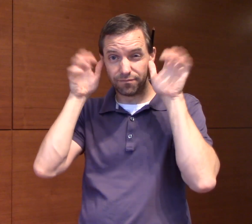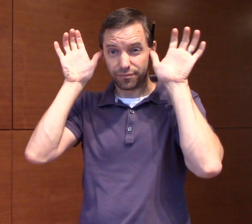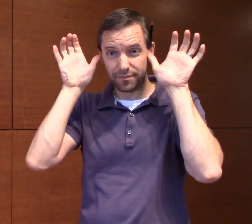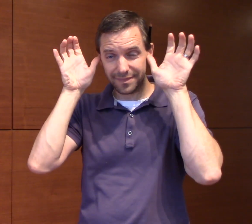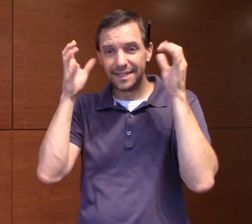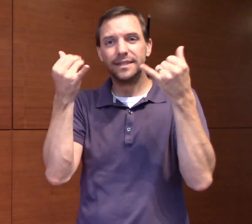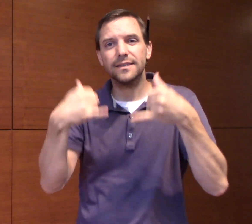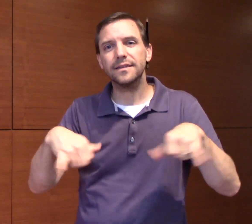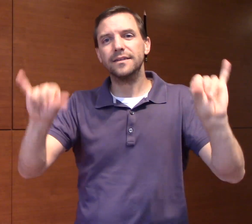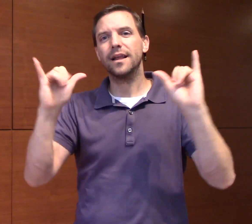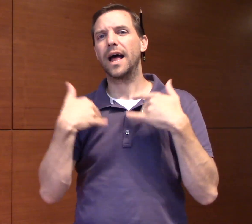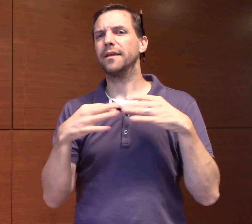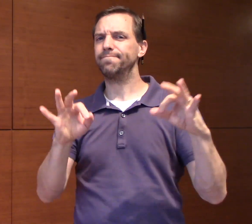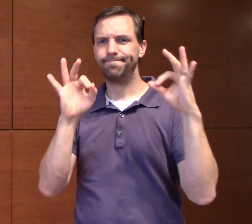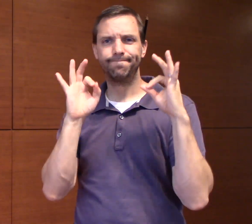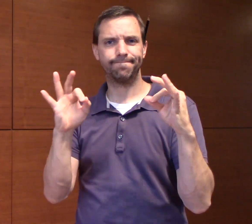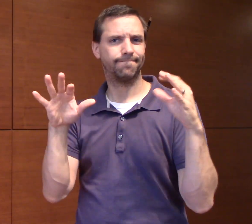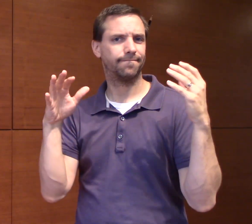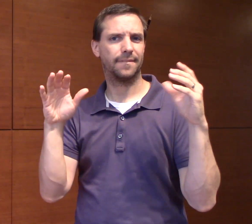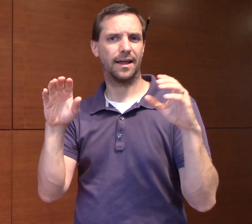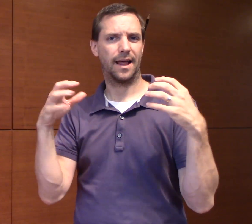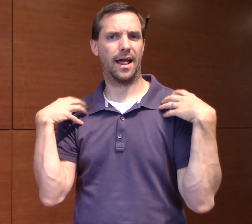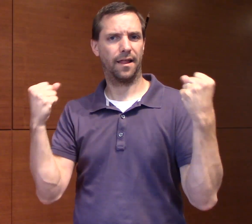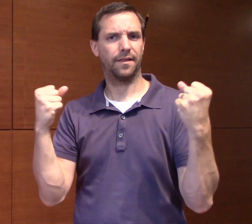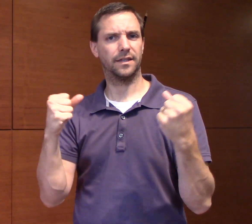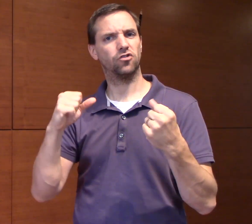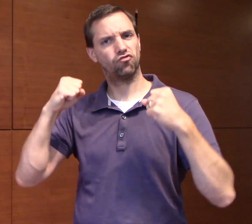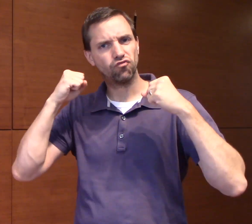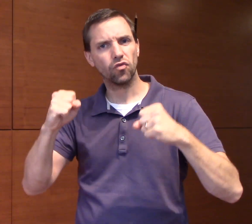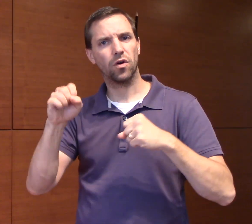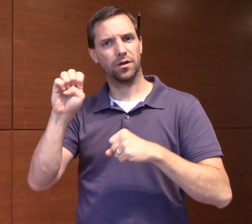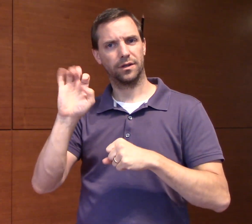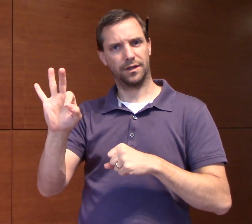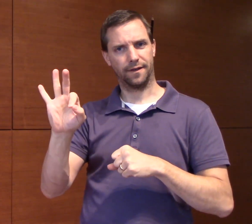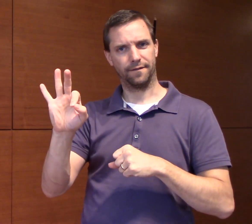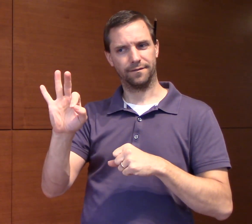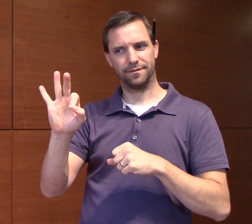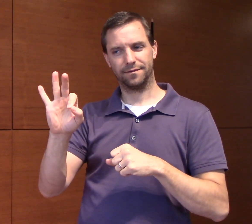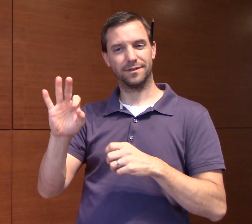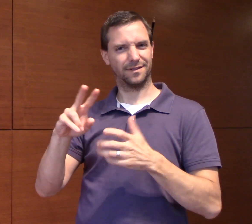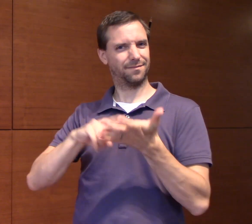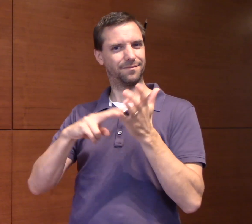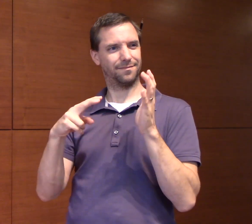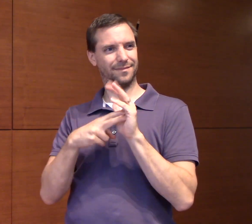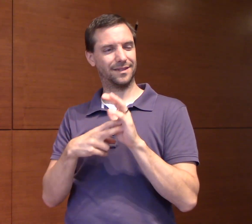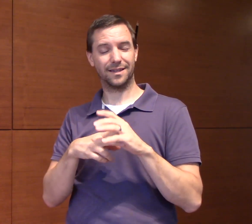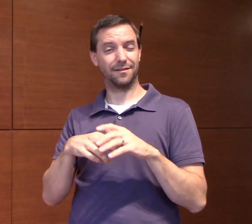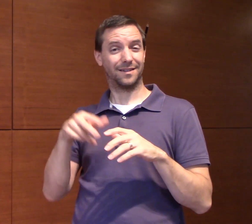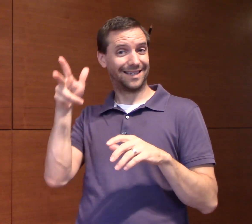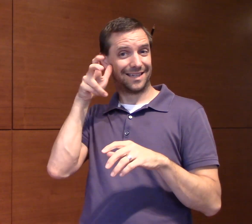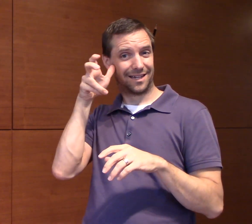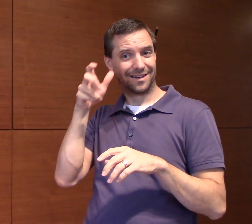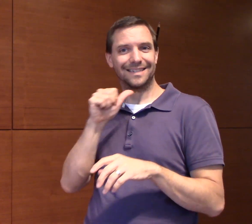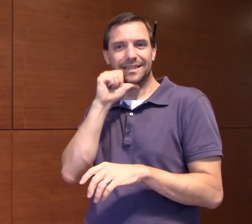third group of deaf native signers. Even though they were profoundly deaf, their executive function skills were strong and robust and healthy,